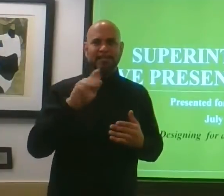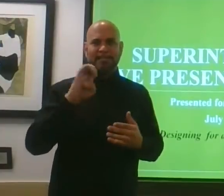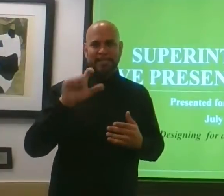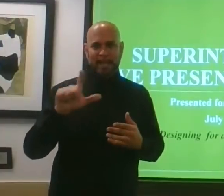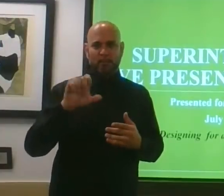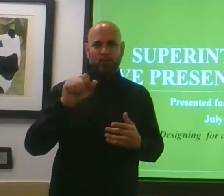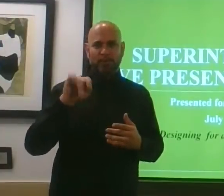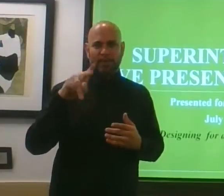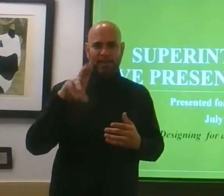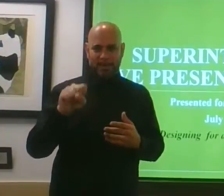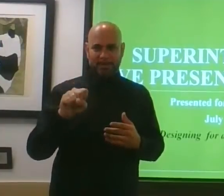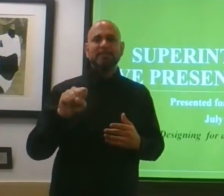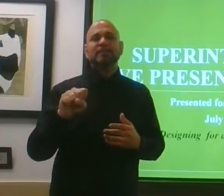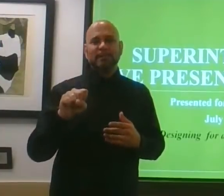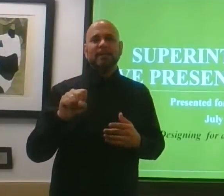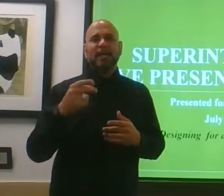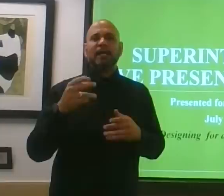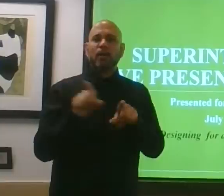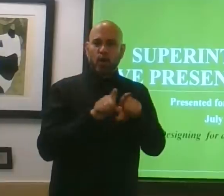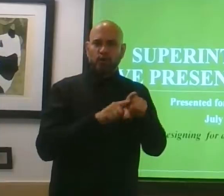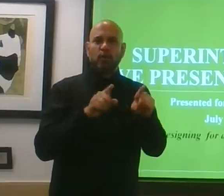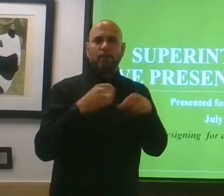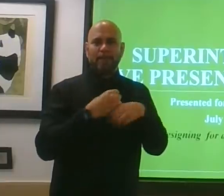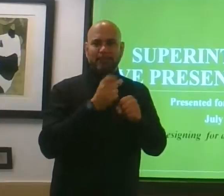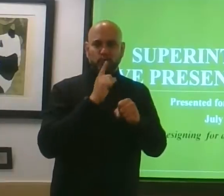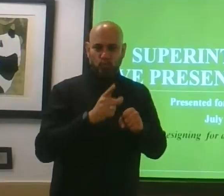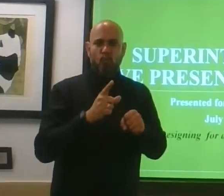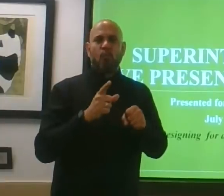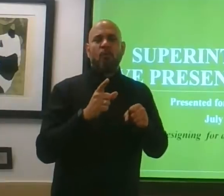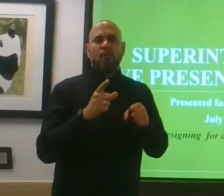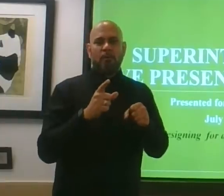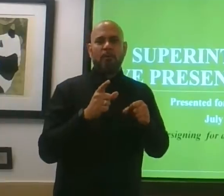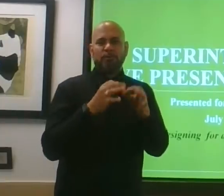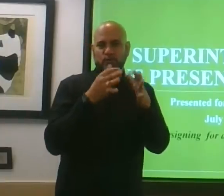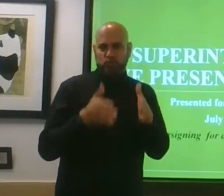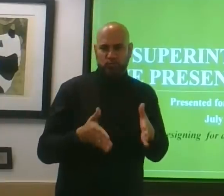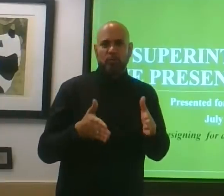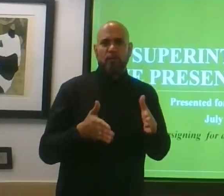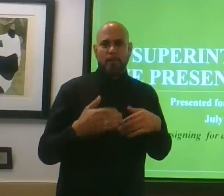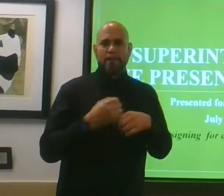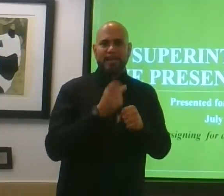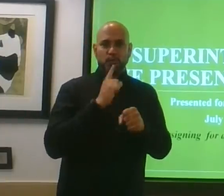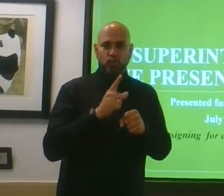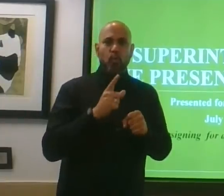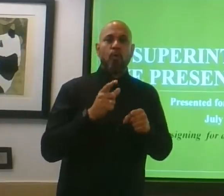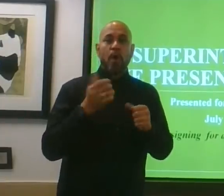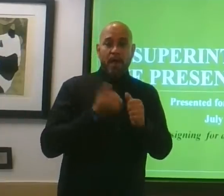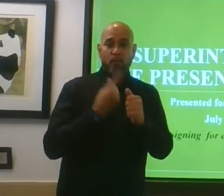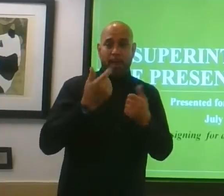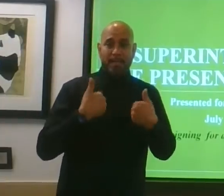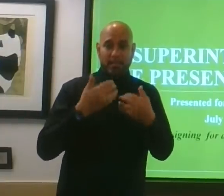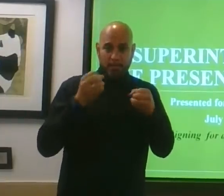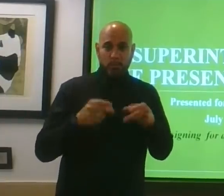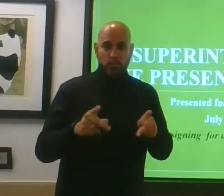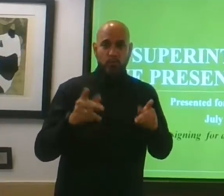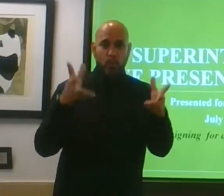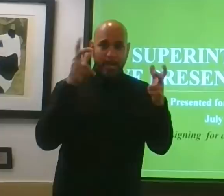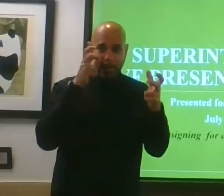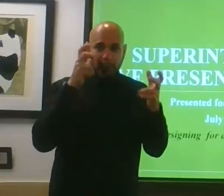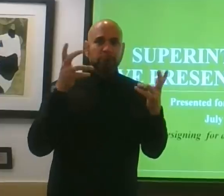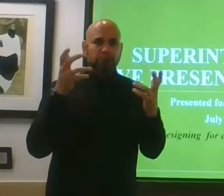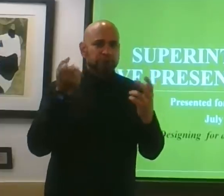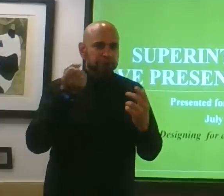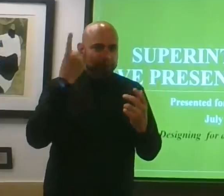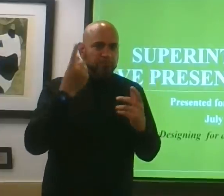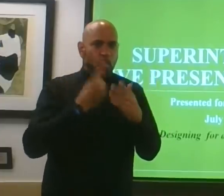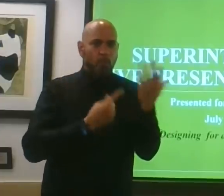Titus, who is also going to ensure that everyone has an opportunity to hear and understand what we're discussing on today.